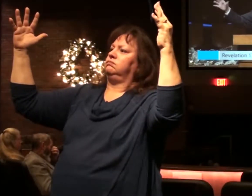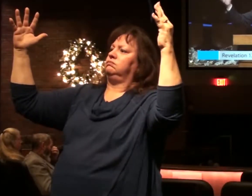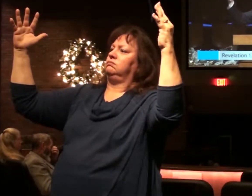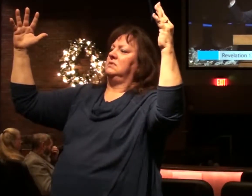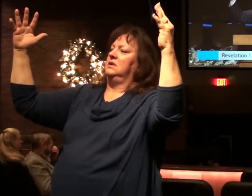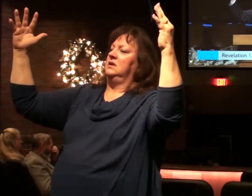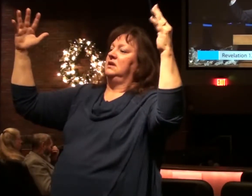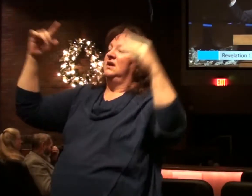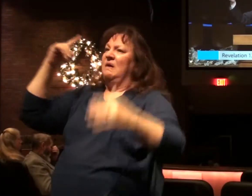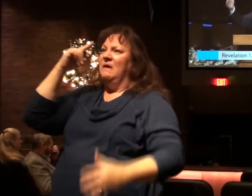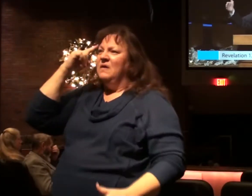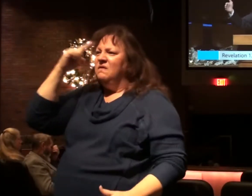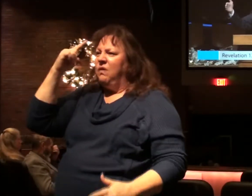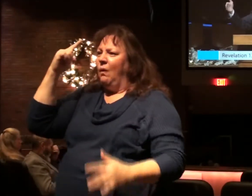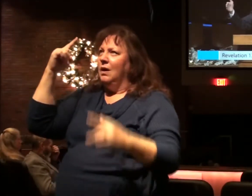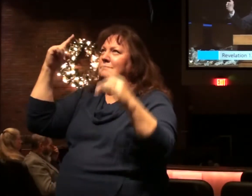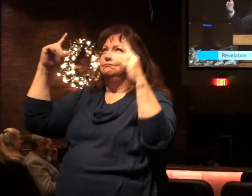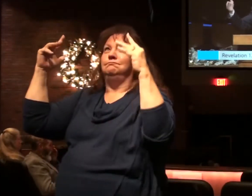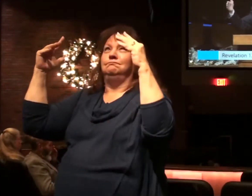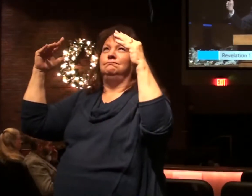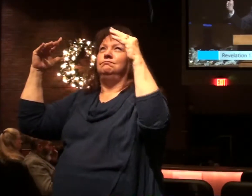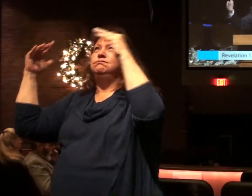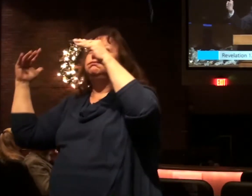for a conflict.